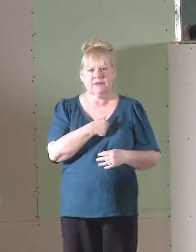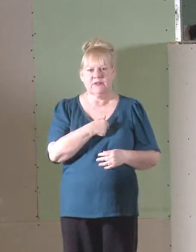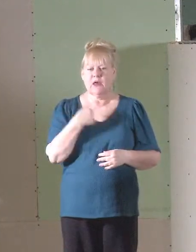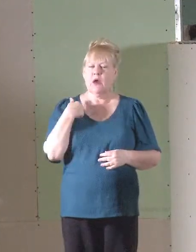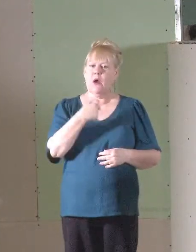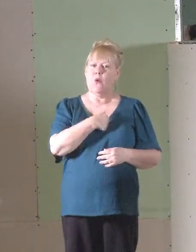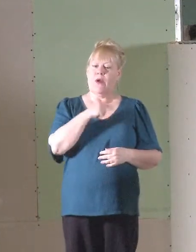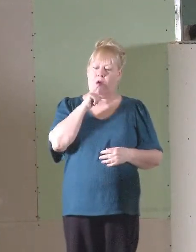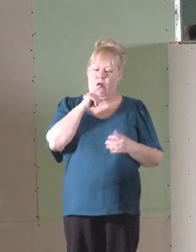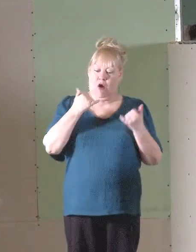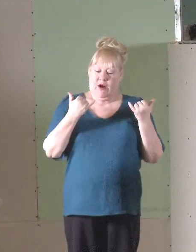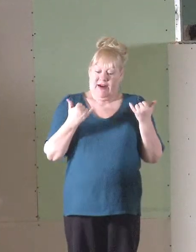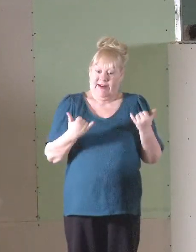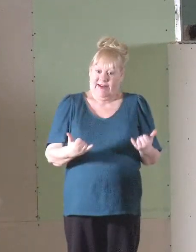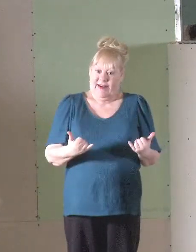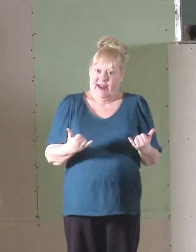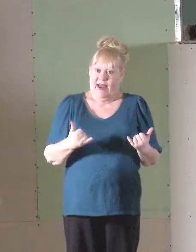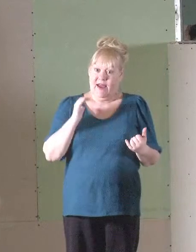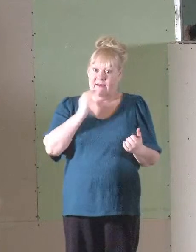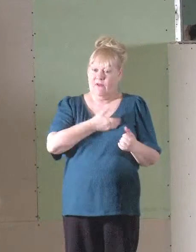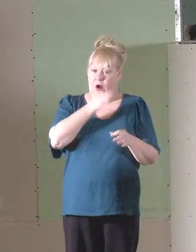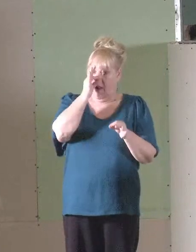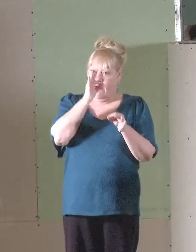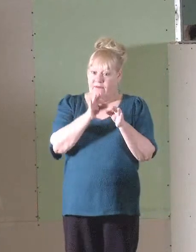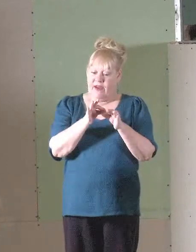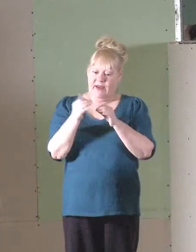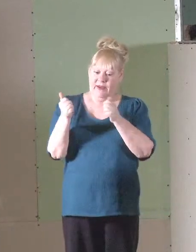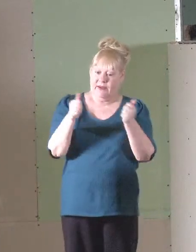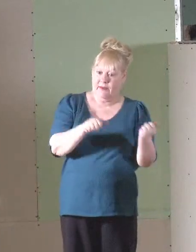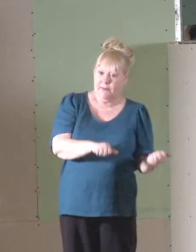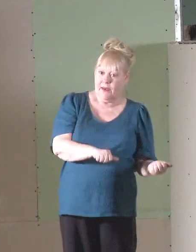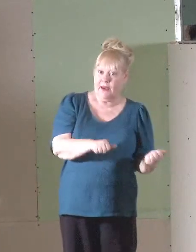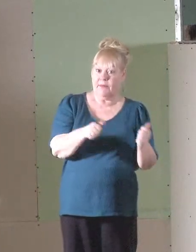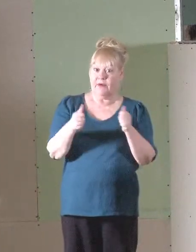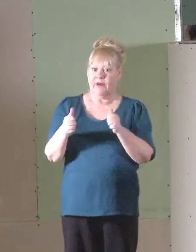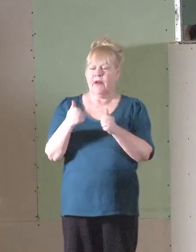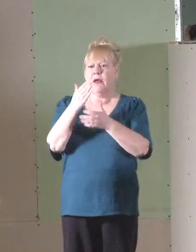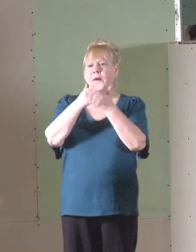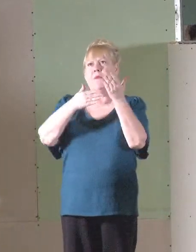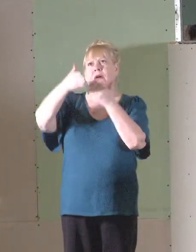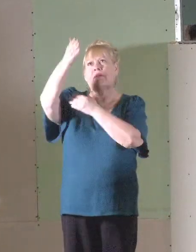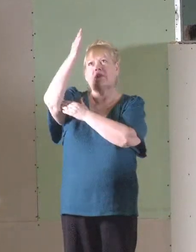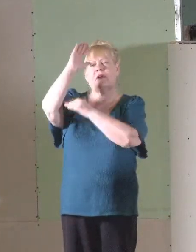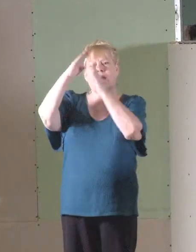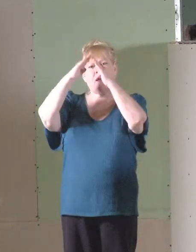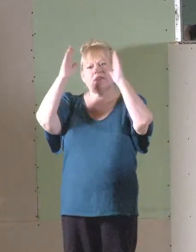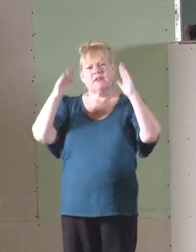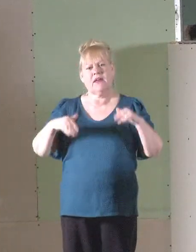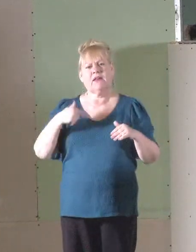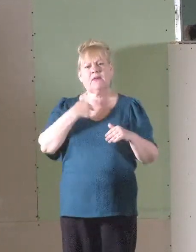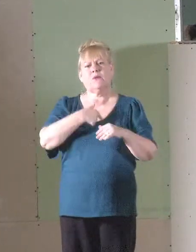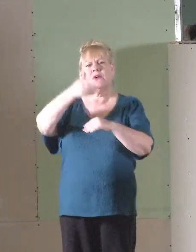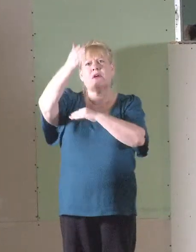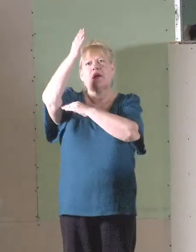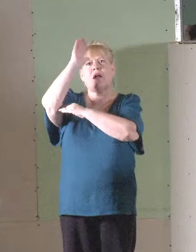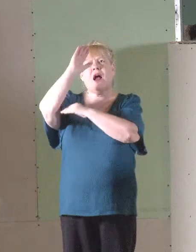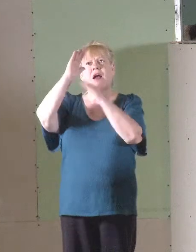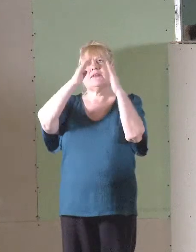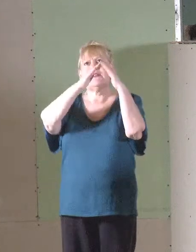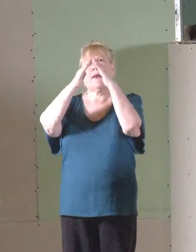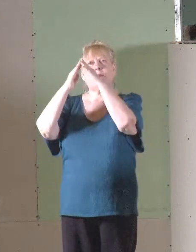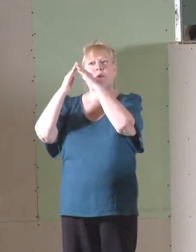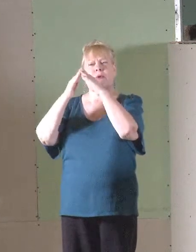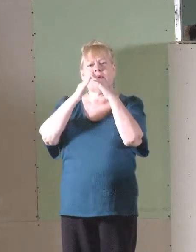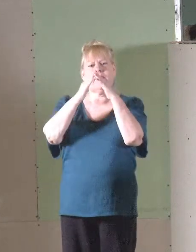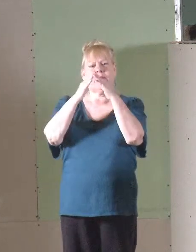We are now, by virtue of our faith and baptism, a part of God's house. We are God's community, and